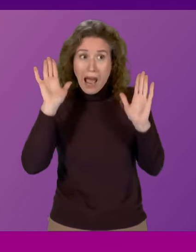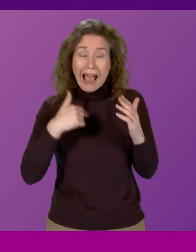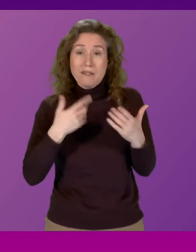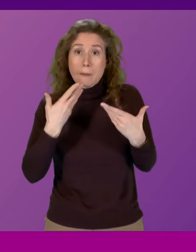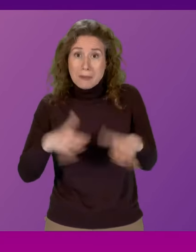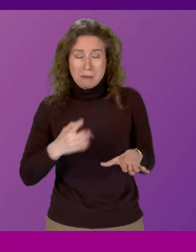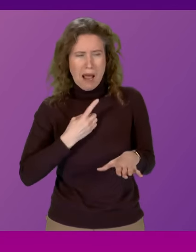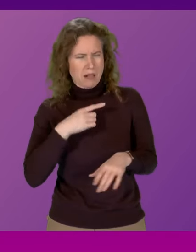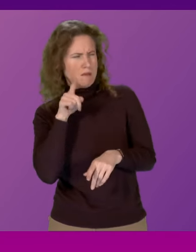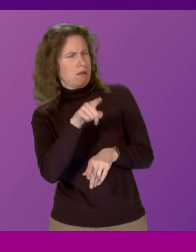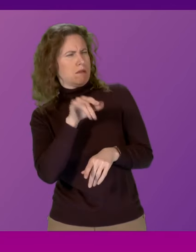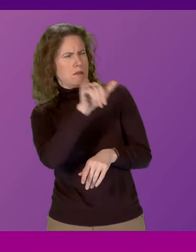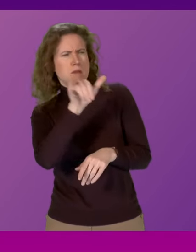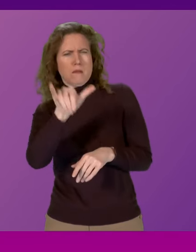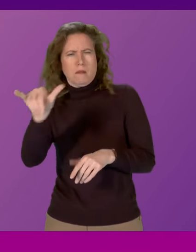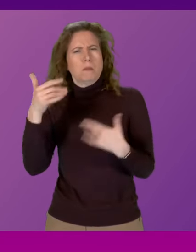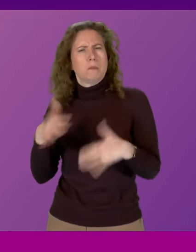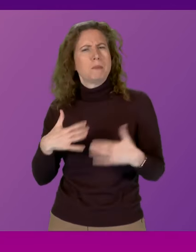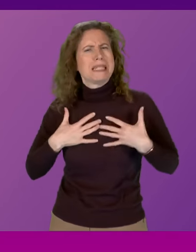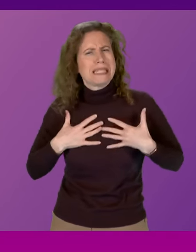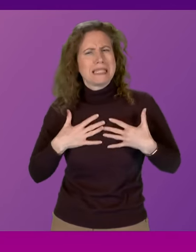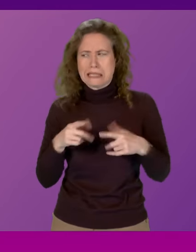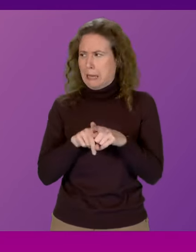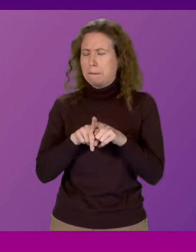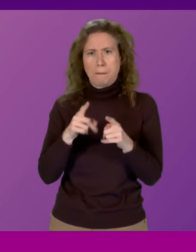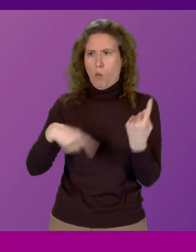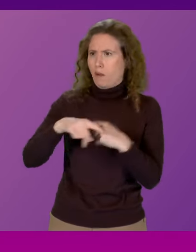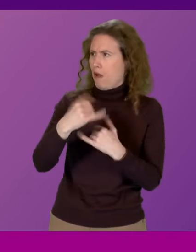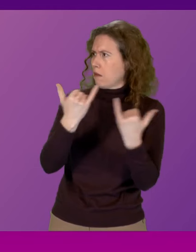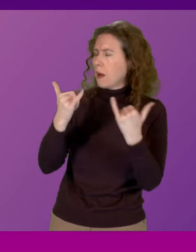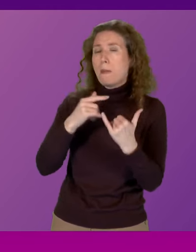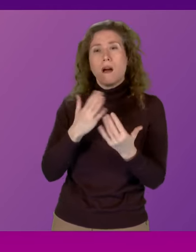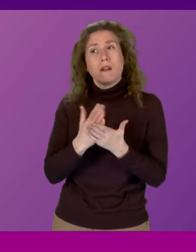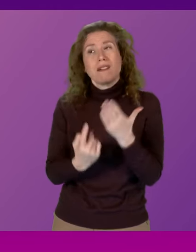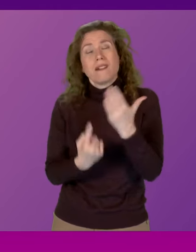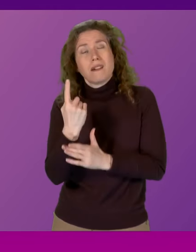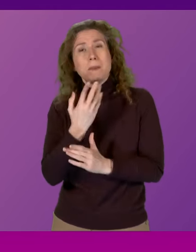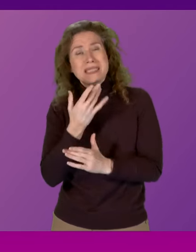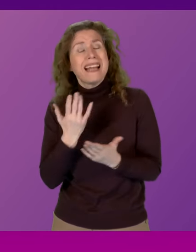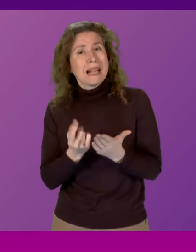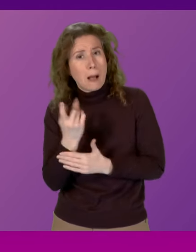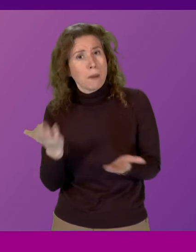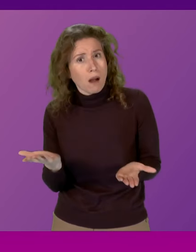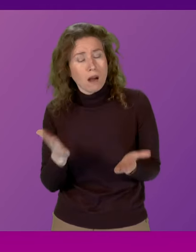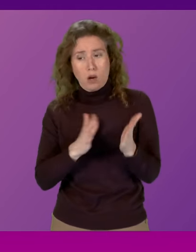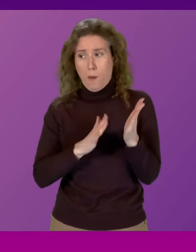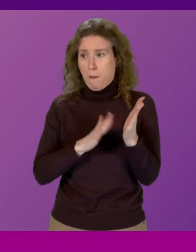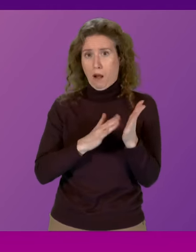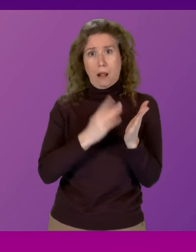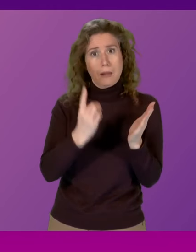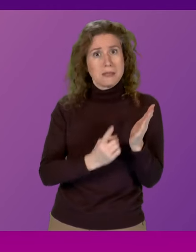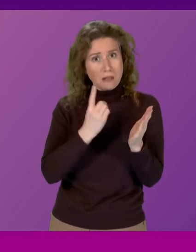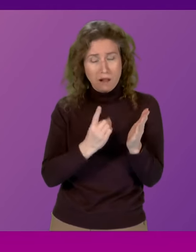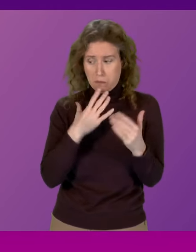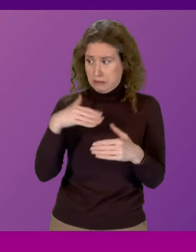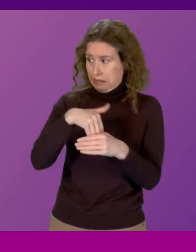that myself and been guilty of it too. But honest mistakes do happen. Michael has been